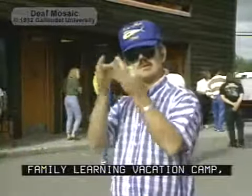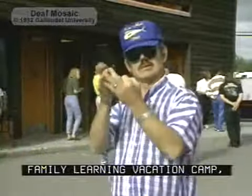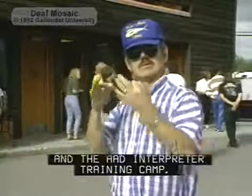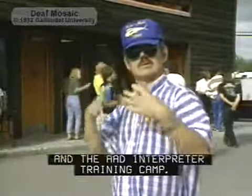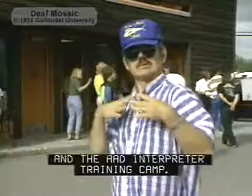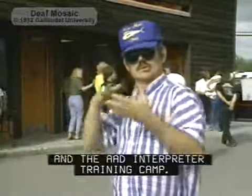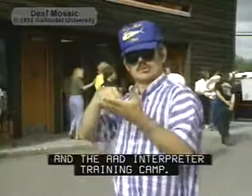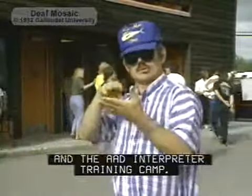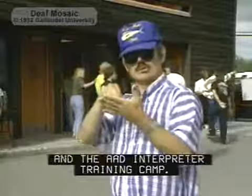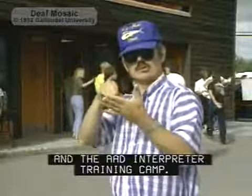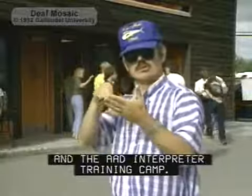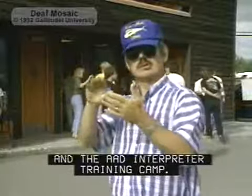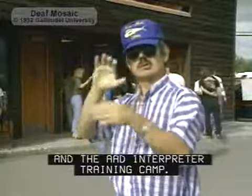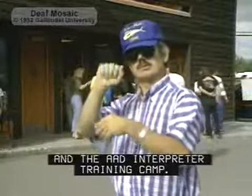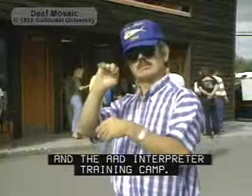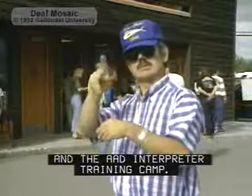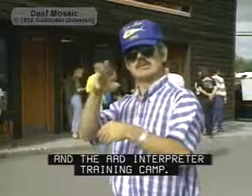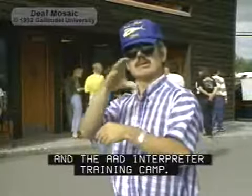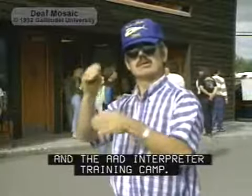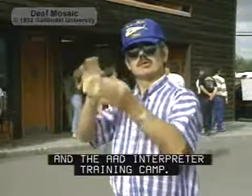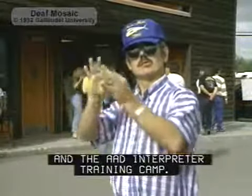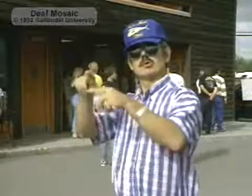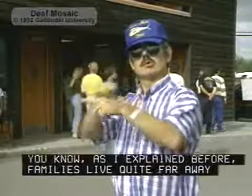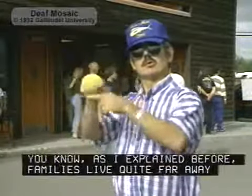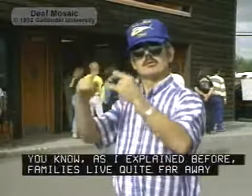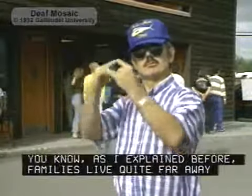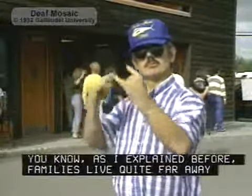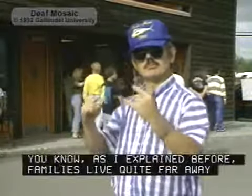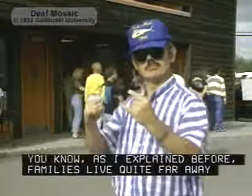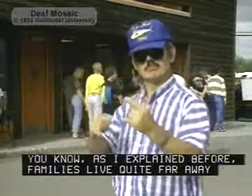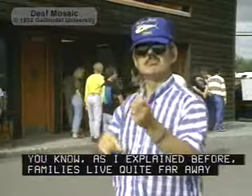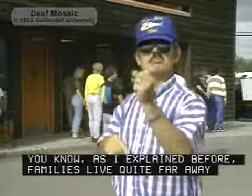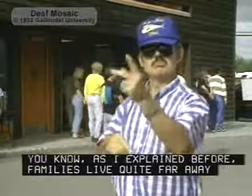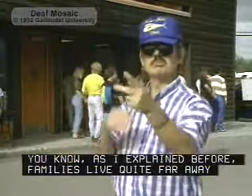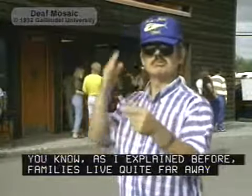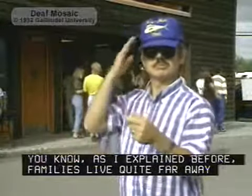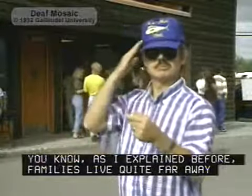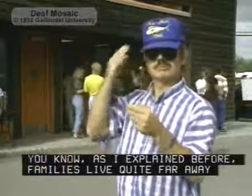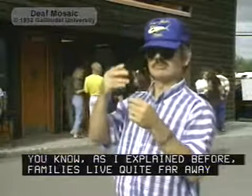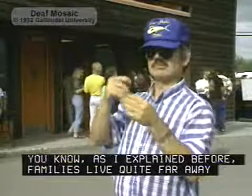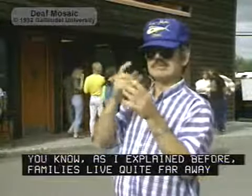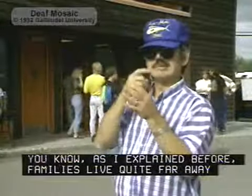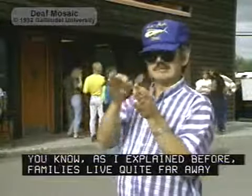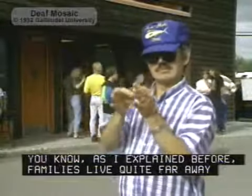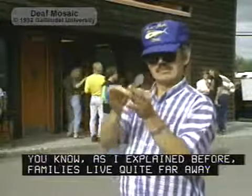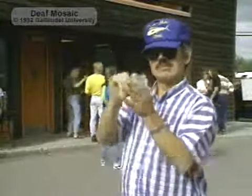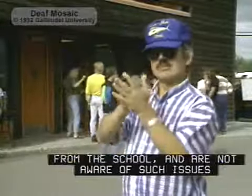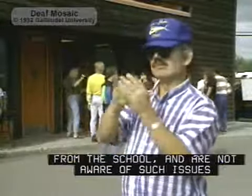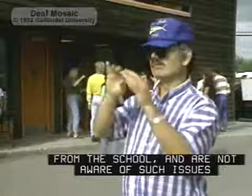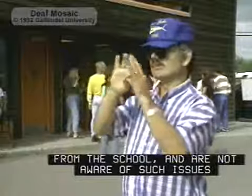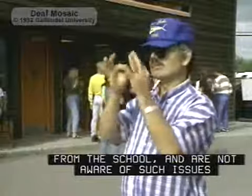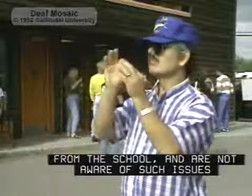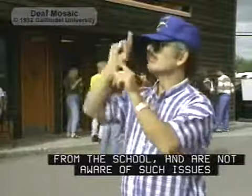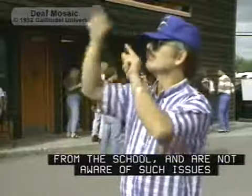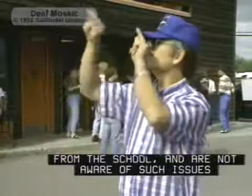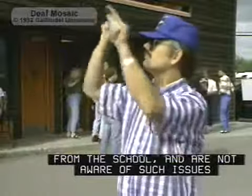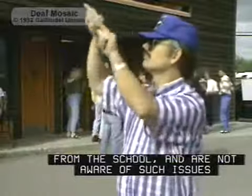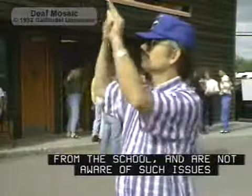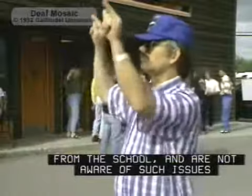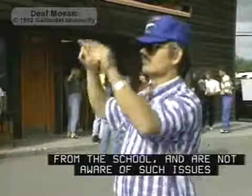and the AAD Interpreter Training Camp. You know, as I explained before, families live quite far away from the school and are not aware of